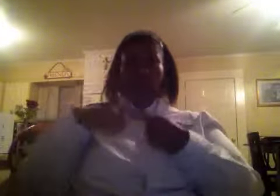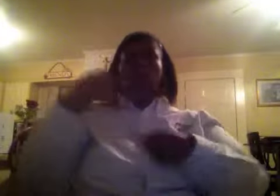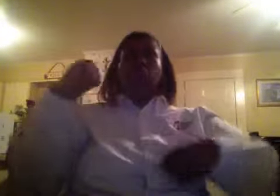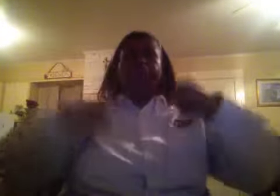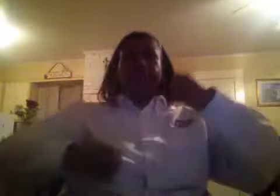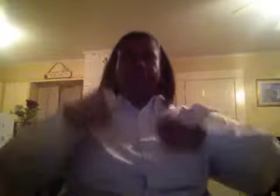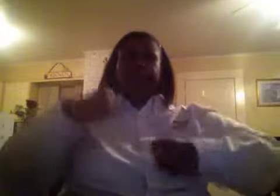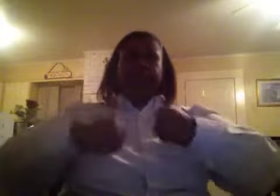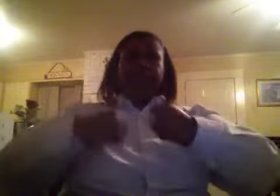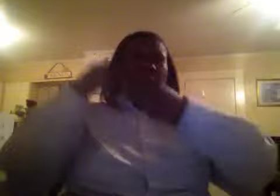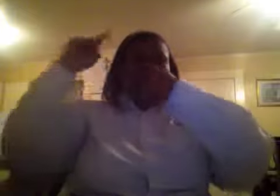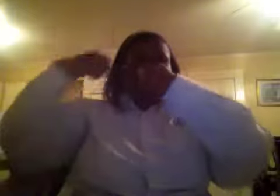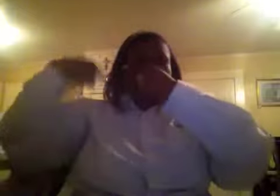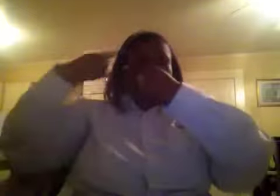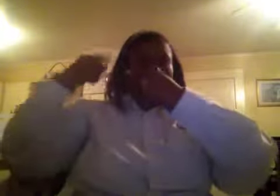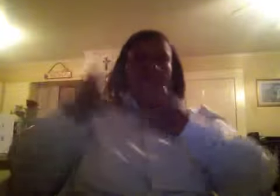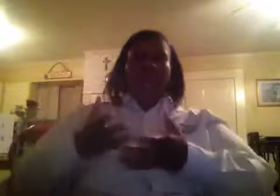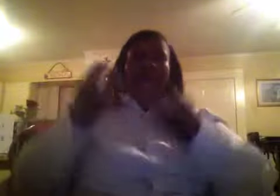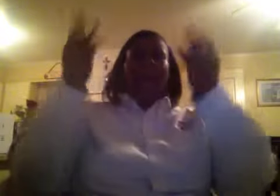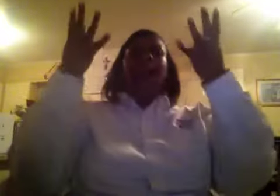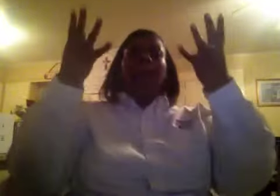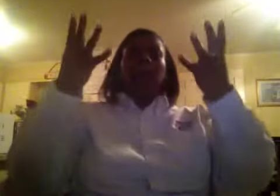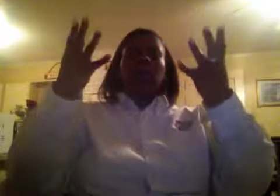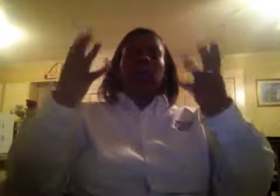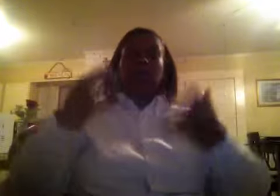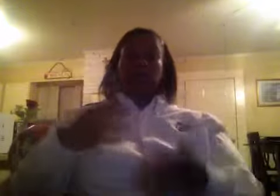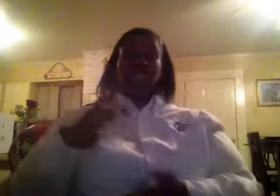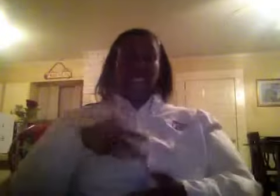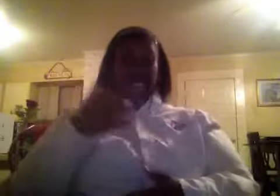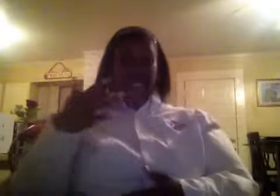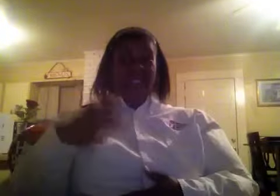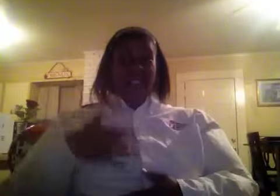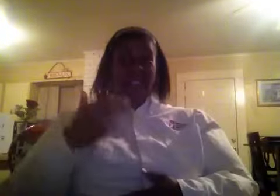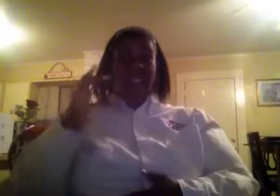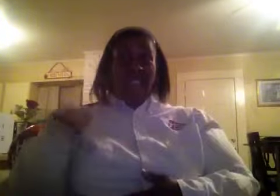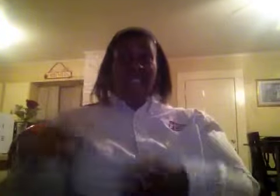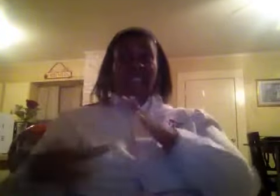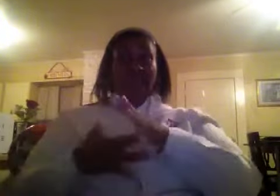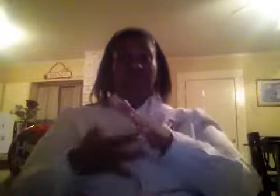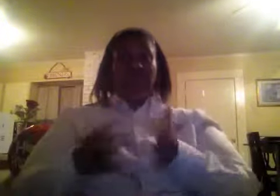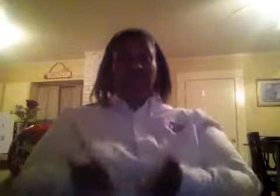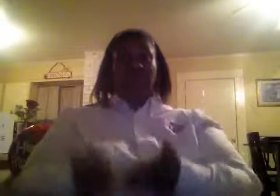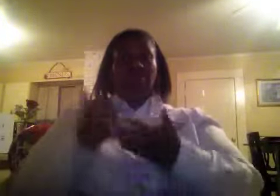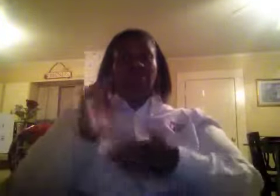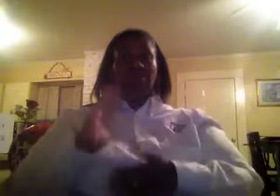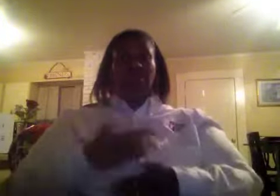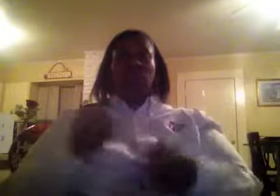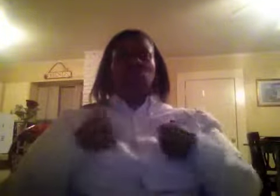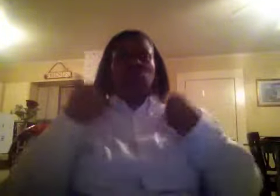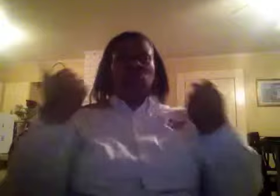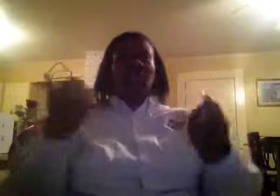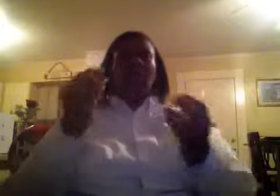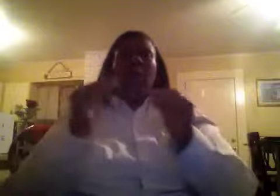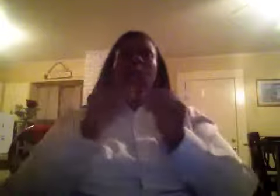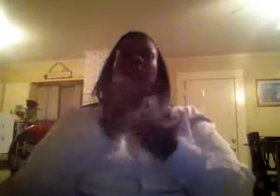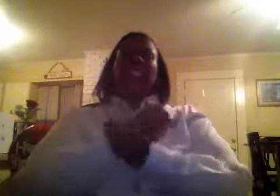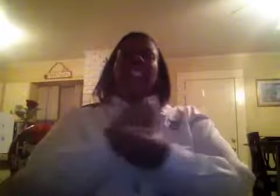make driving safer. Another experimental Intel technology links